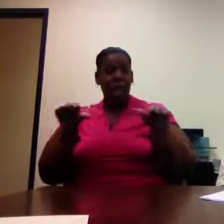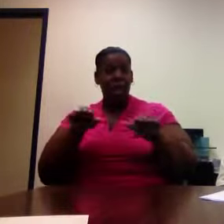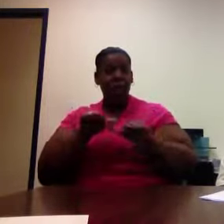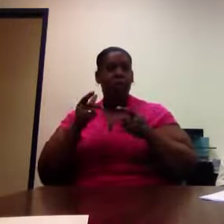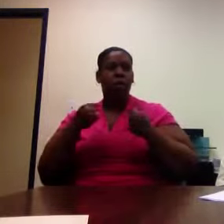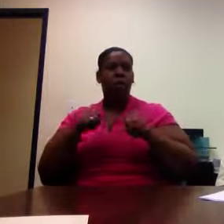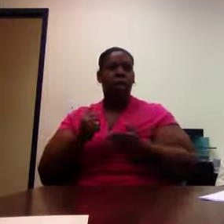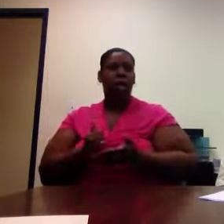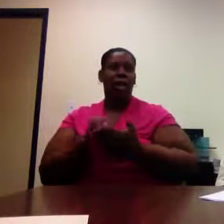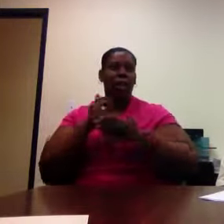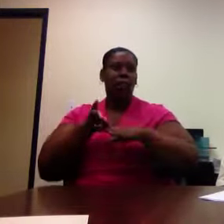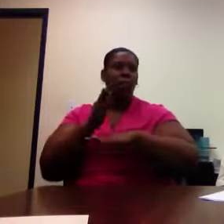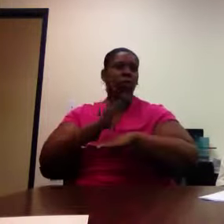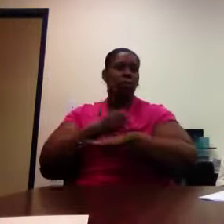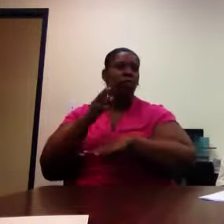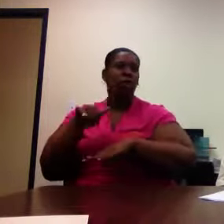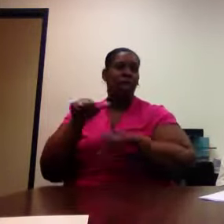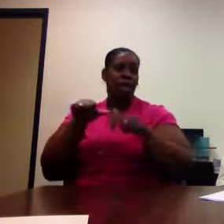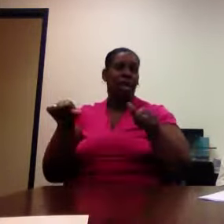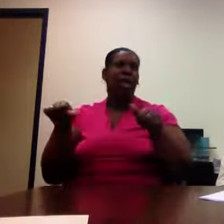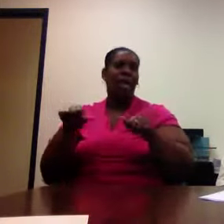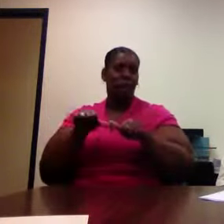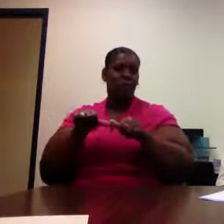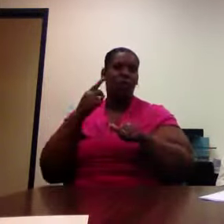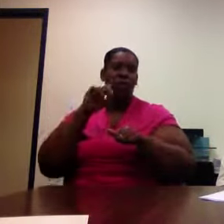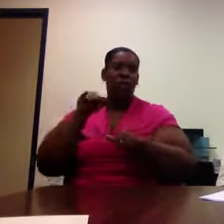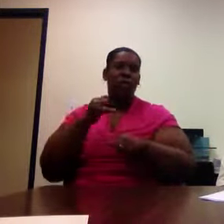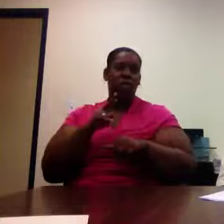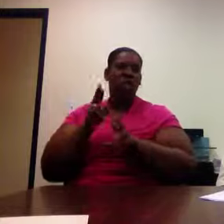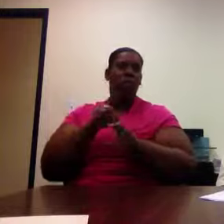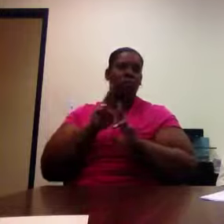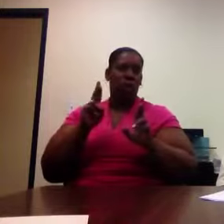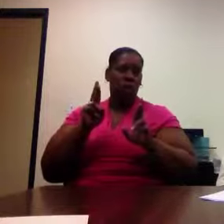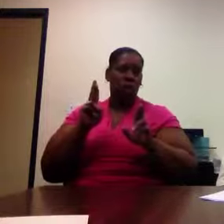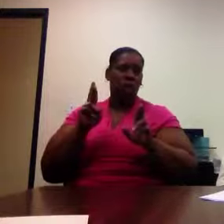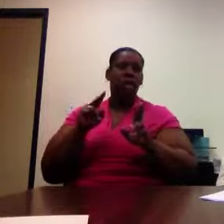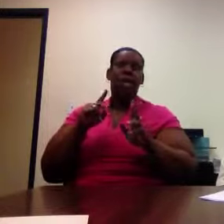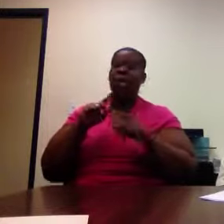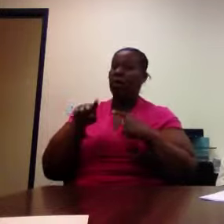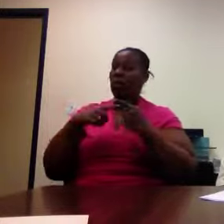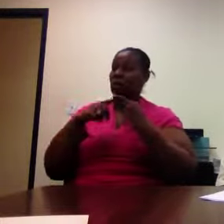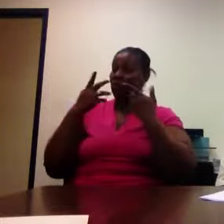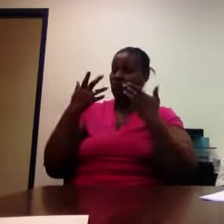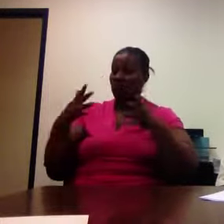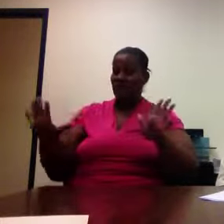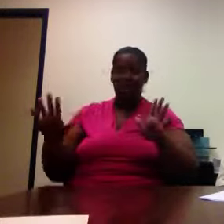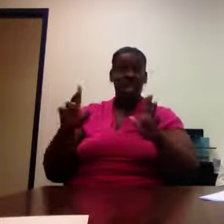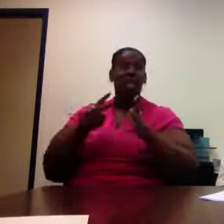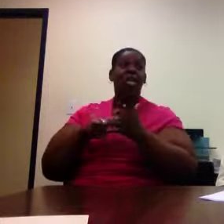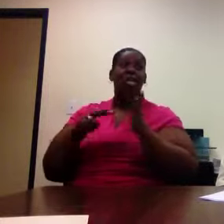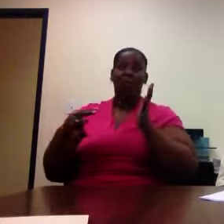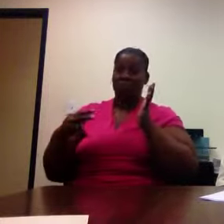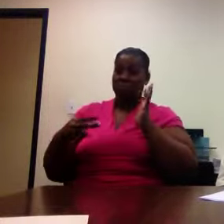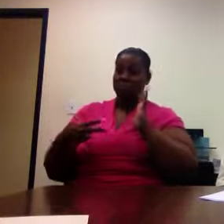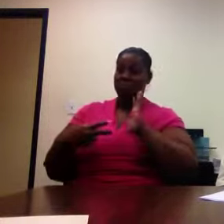for entering job readiness is successful completion of your evaluation program. When you have completed your evaluation